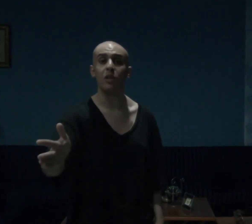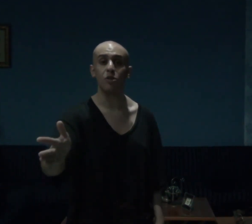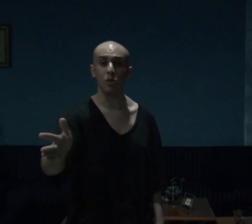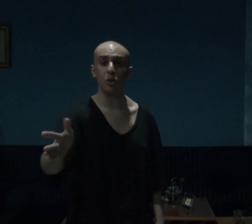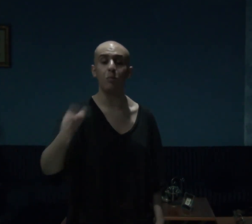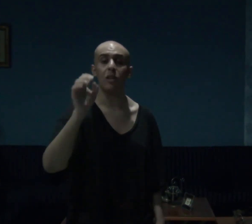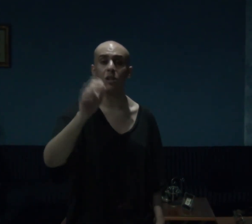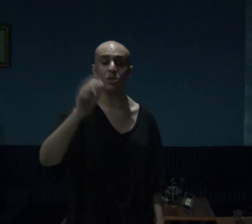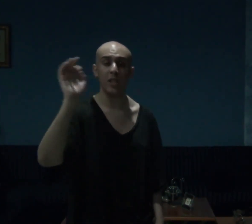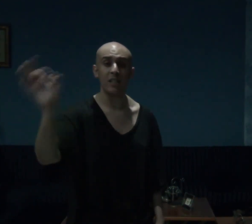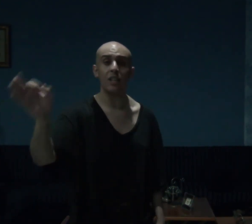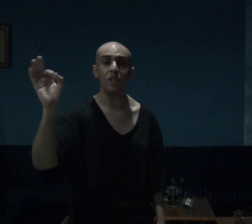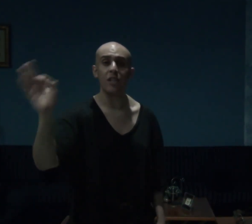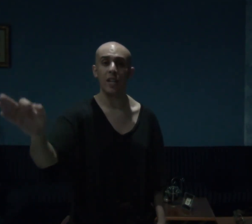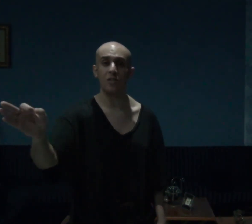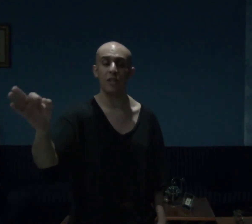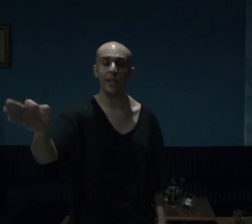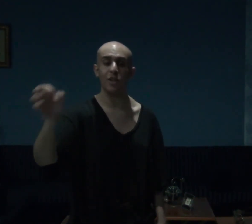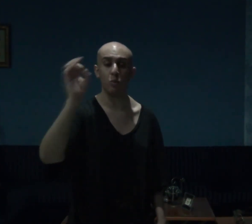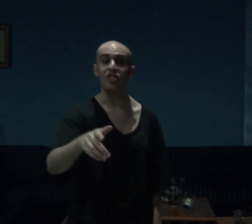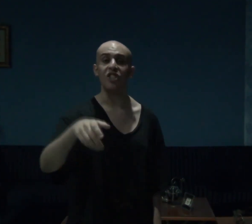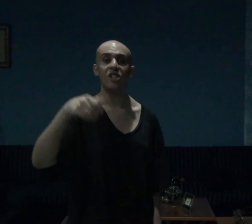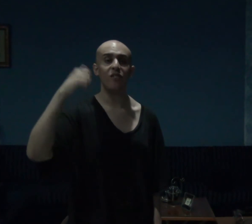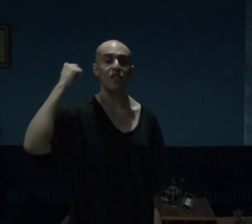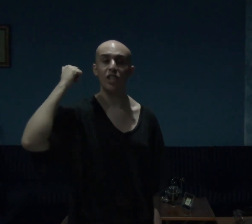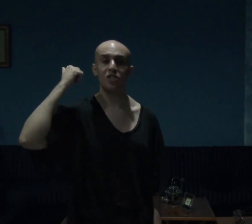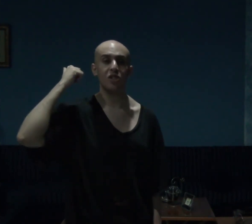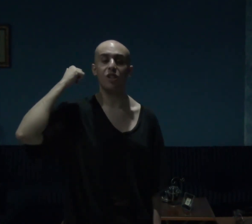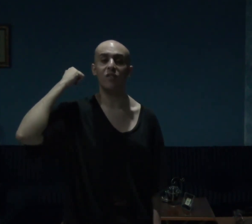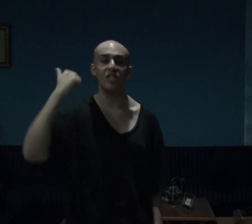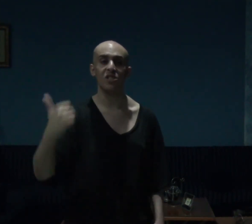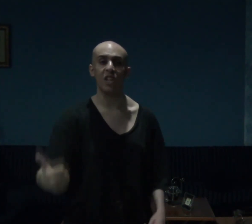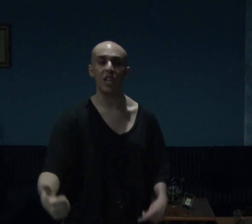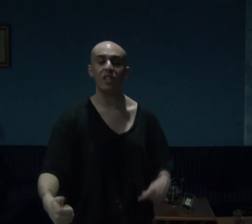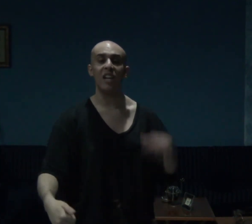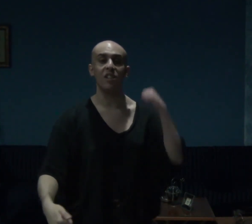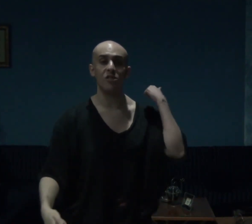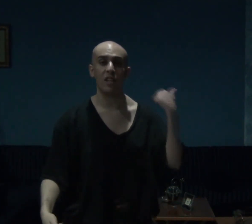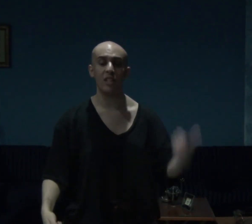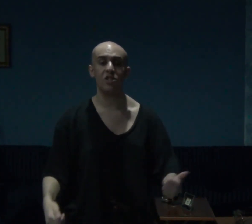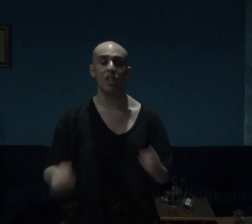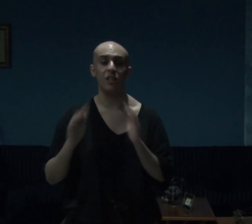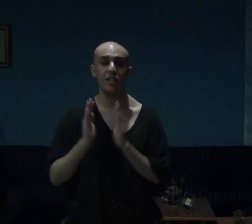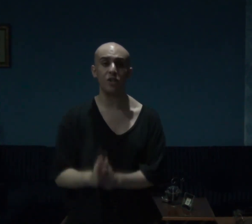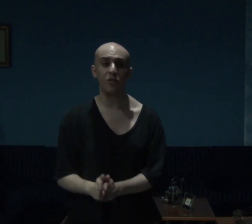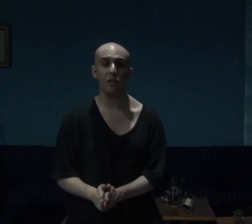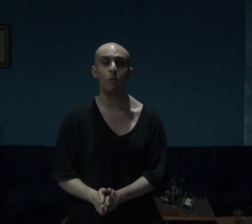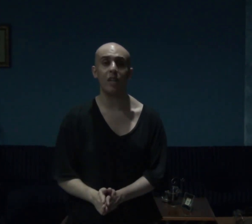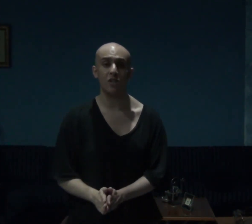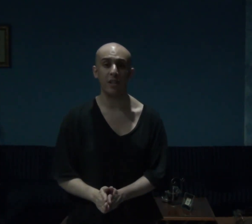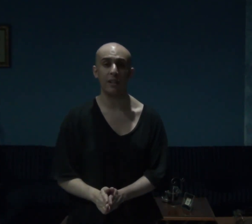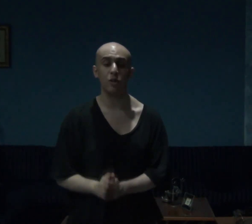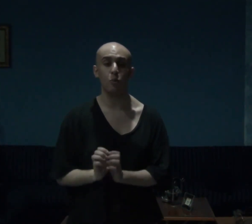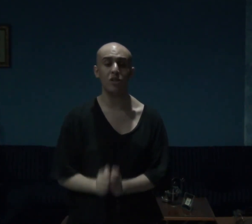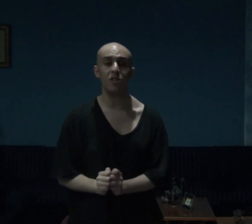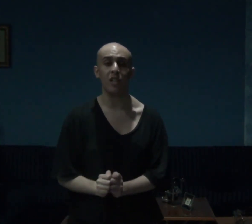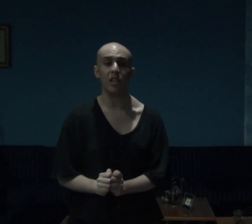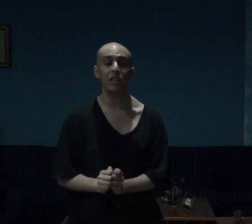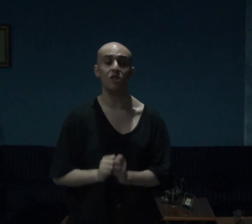too because that ending guys and gals is the definition of insane and intense and this film guys and gals once again is